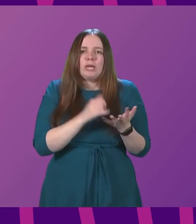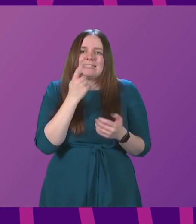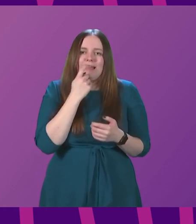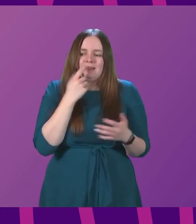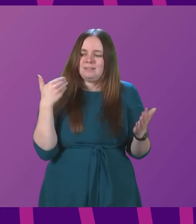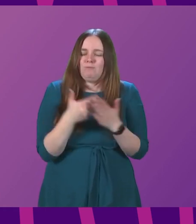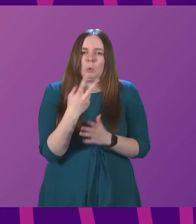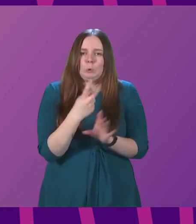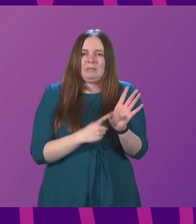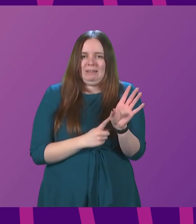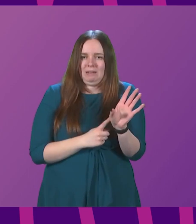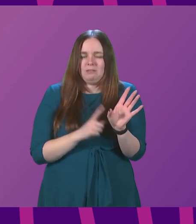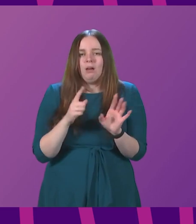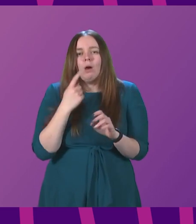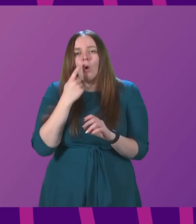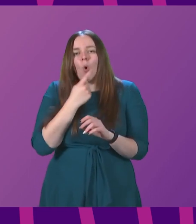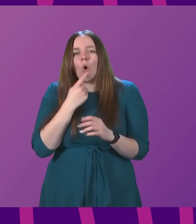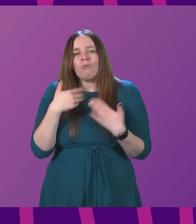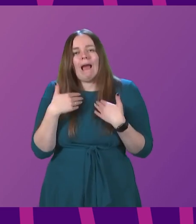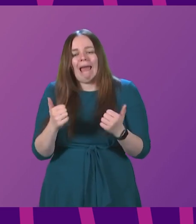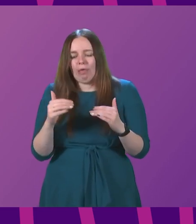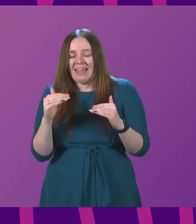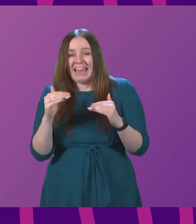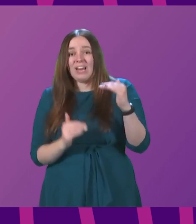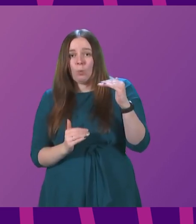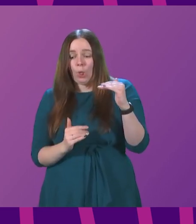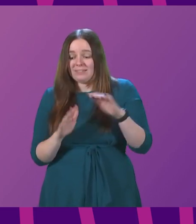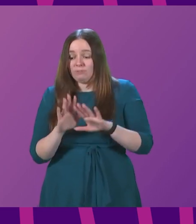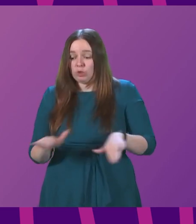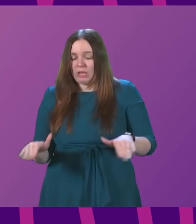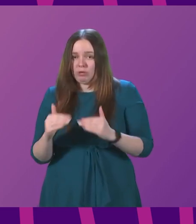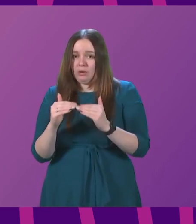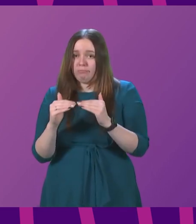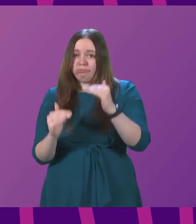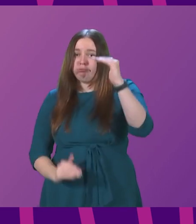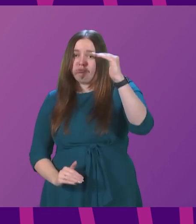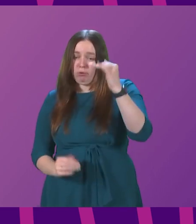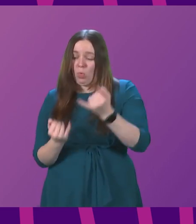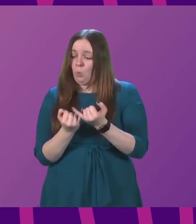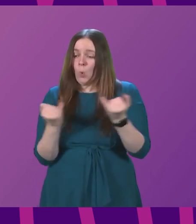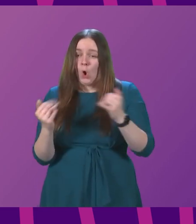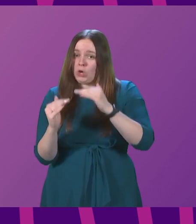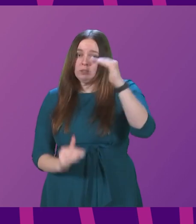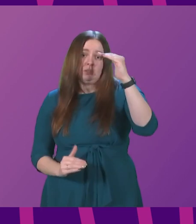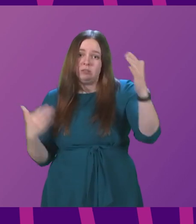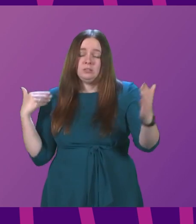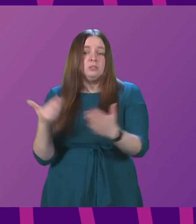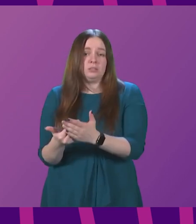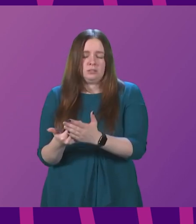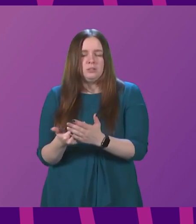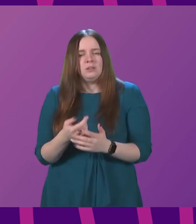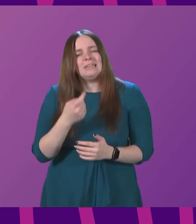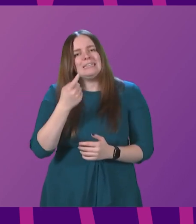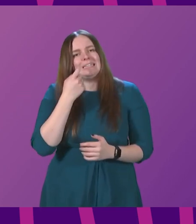two years, while oral health inequalities amongst children have widened to the worst level on record. As